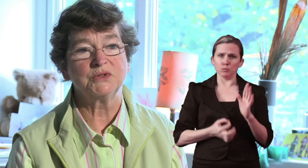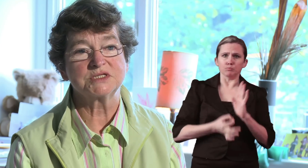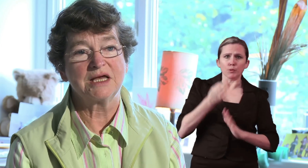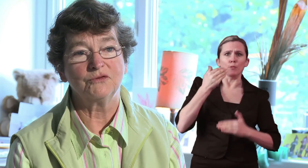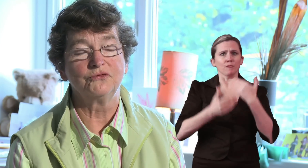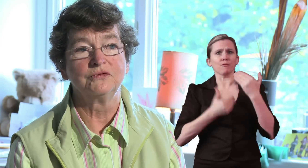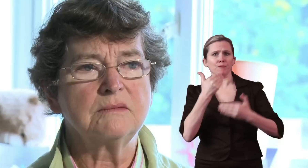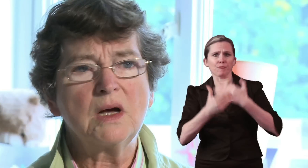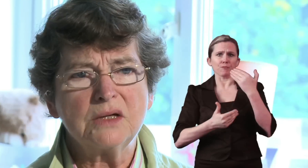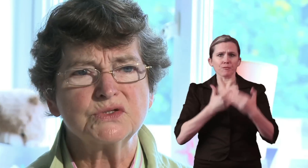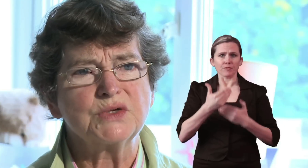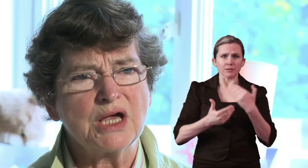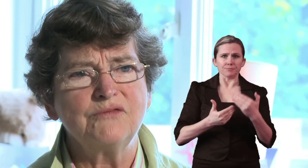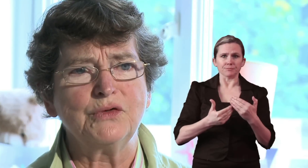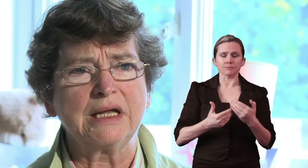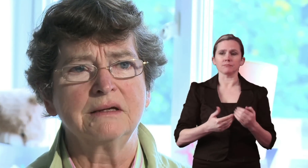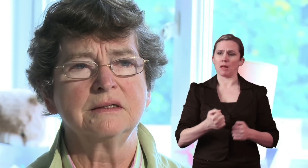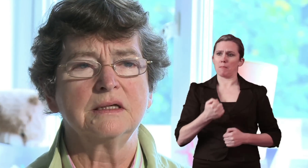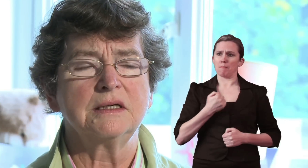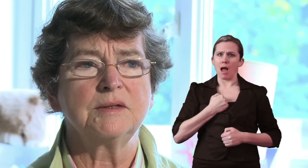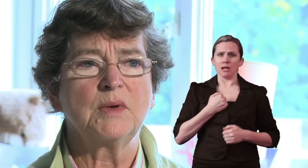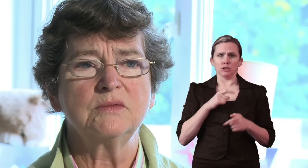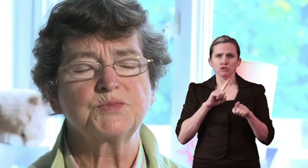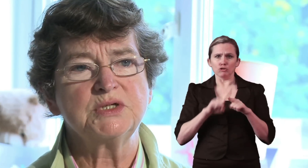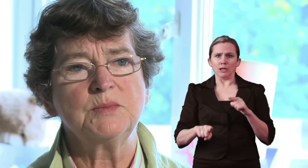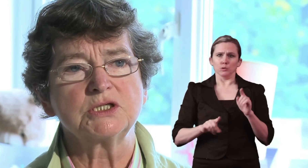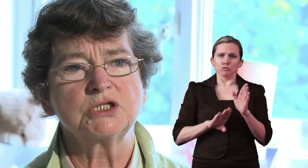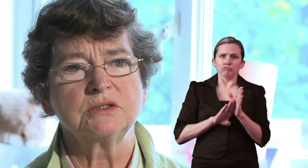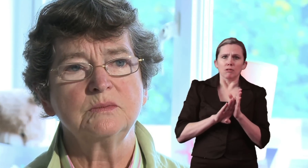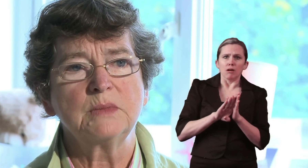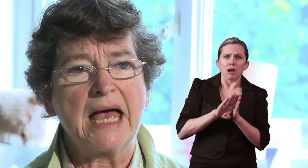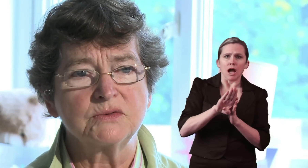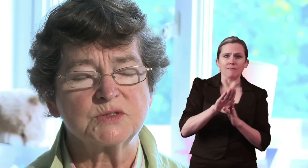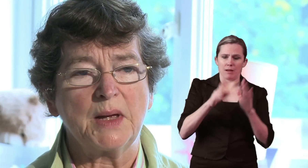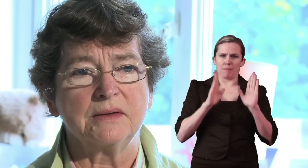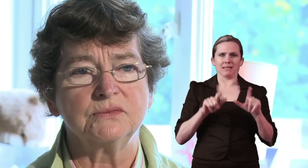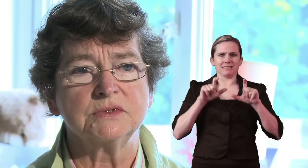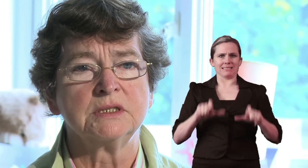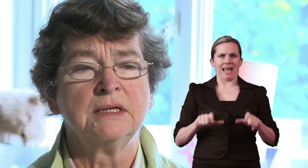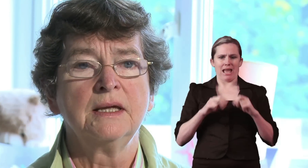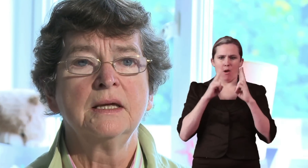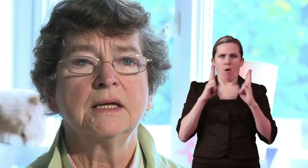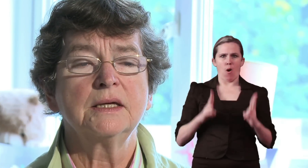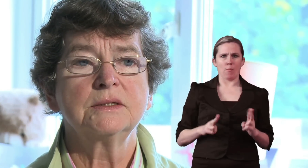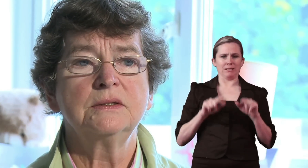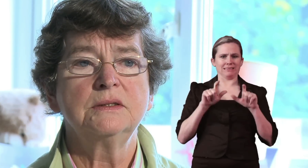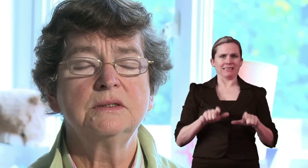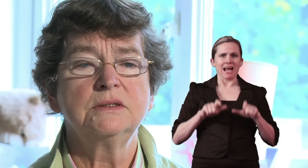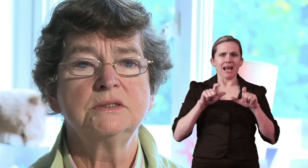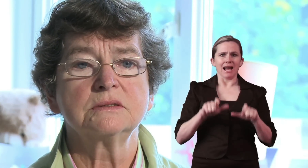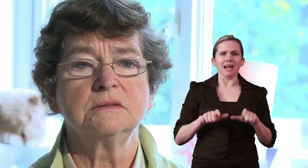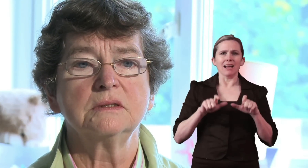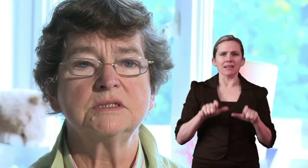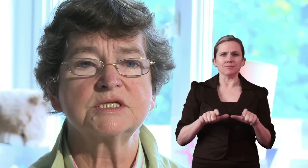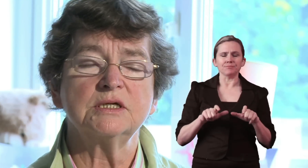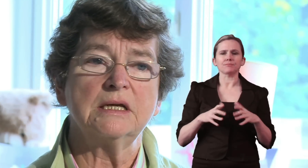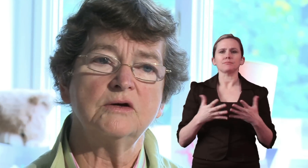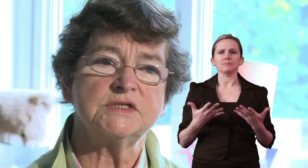yourself. While I was recovering I was pretty much housebound and certainly after